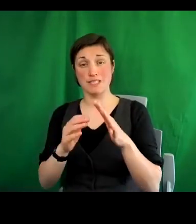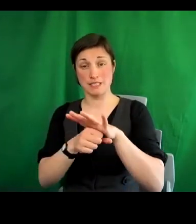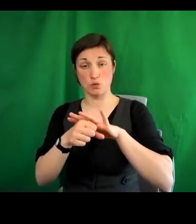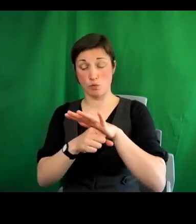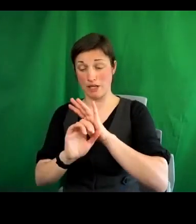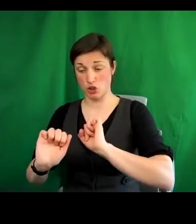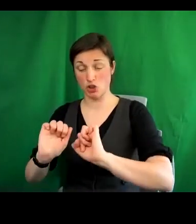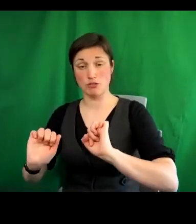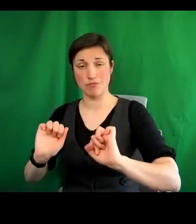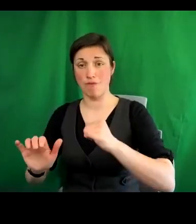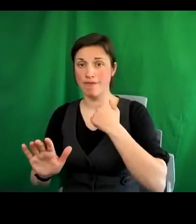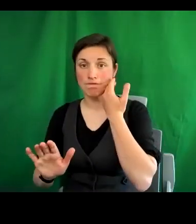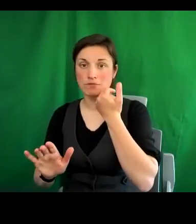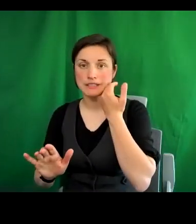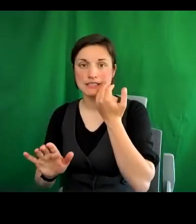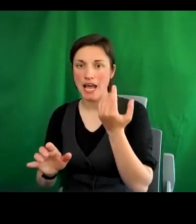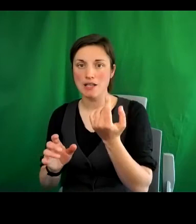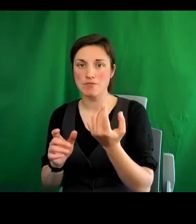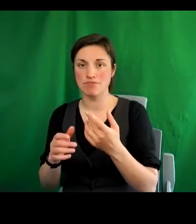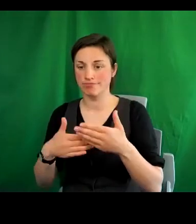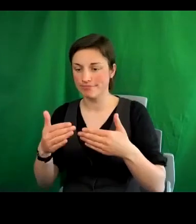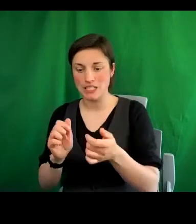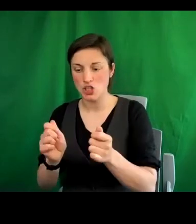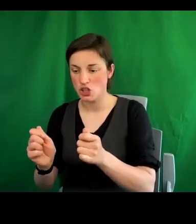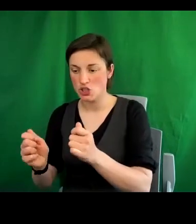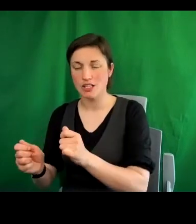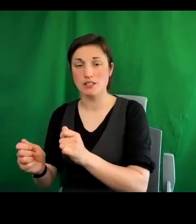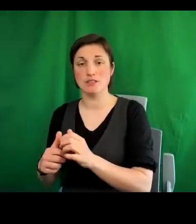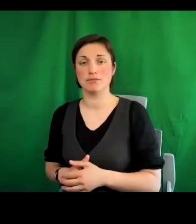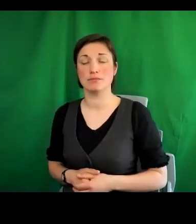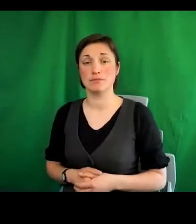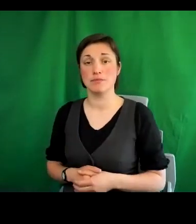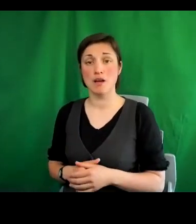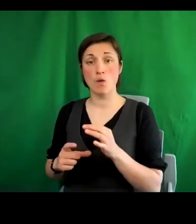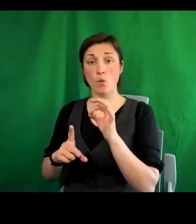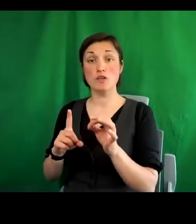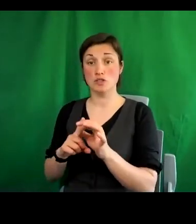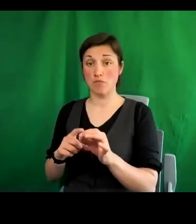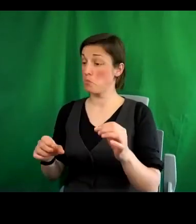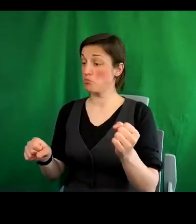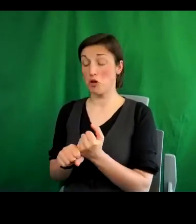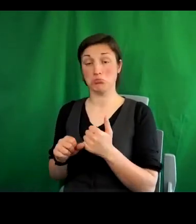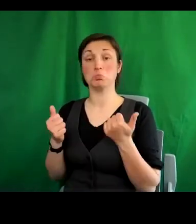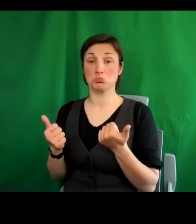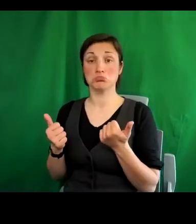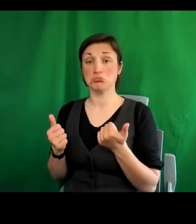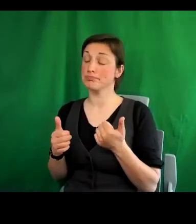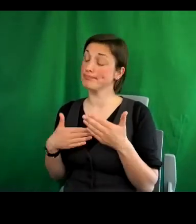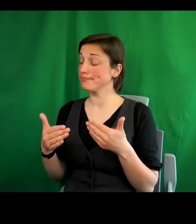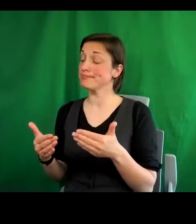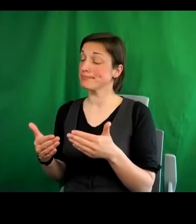on an everyday basis. And that was done. And it, you know, in many respects, it wasn't huge, big things. It was